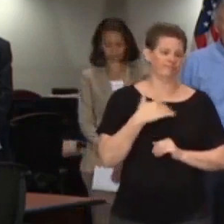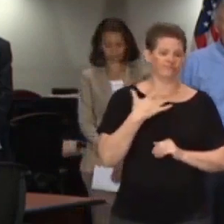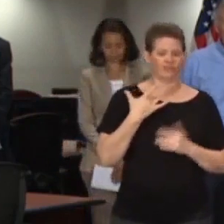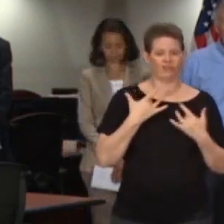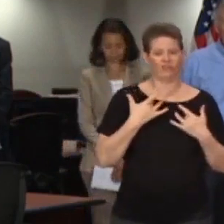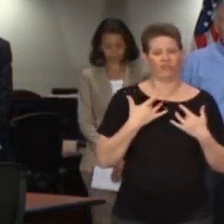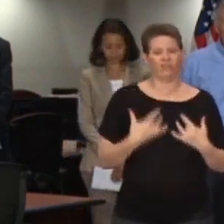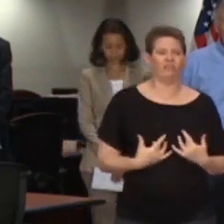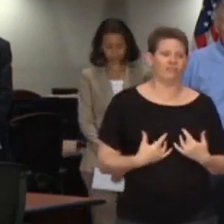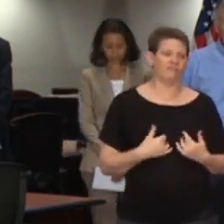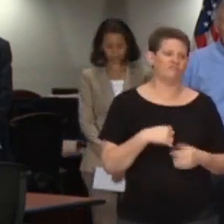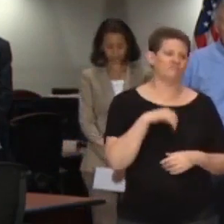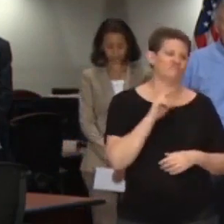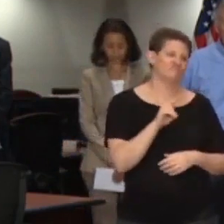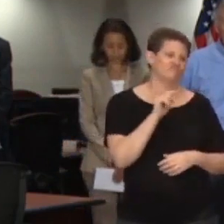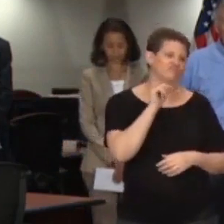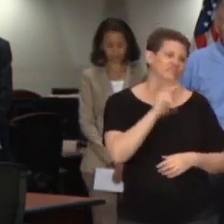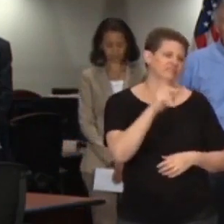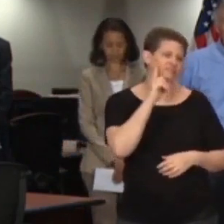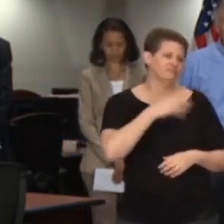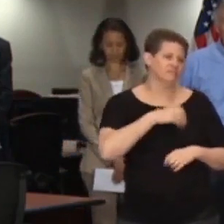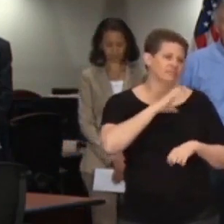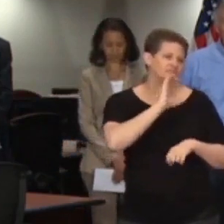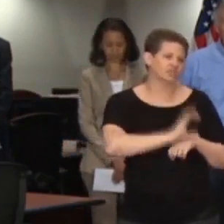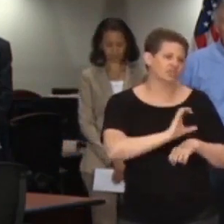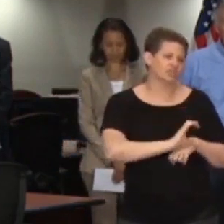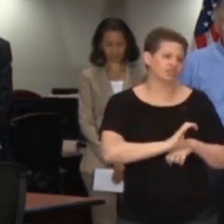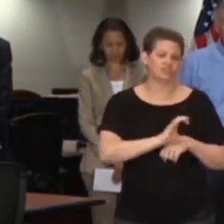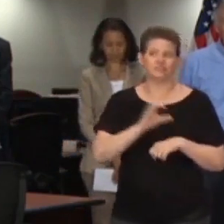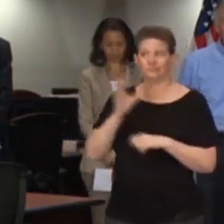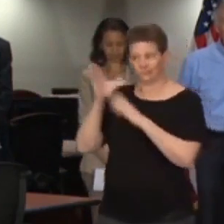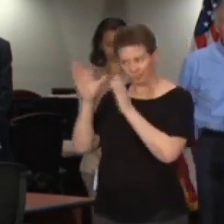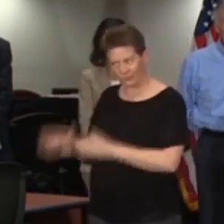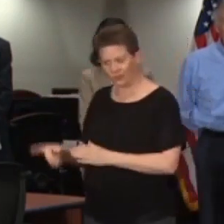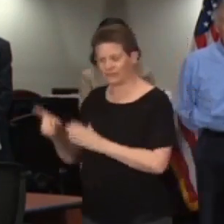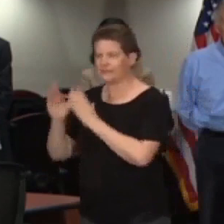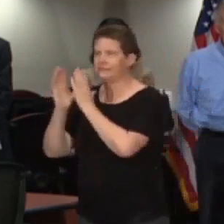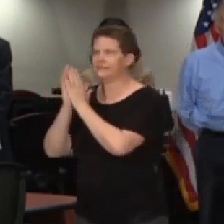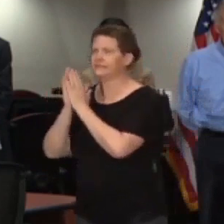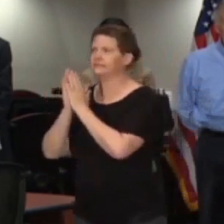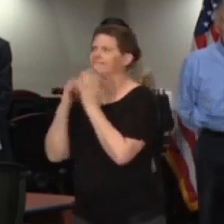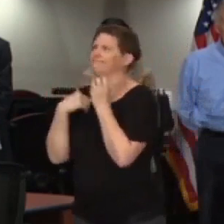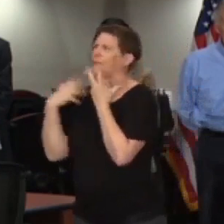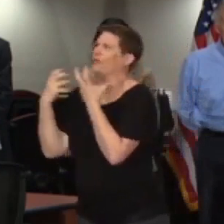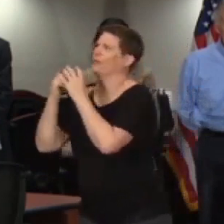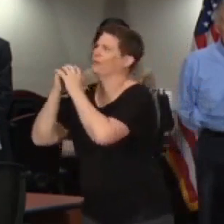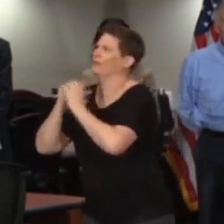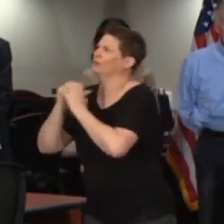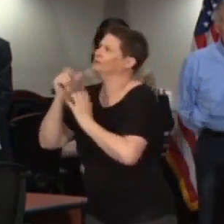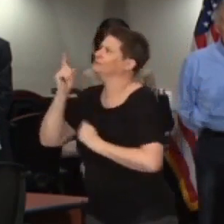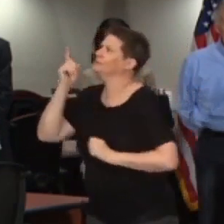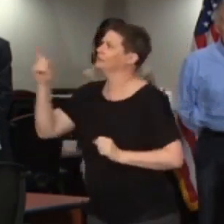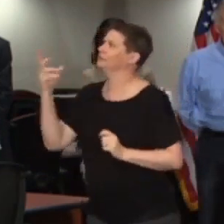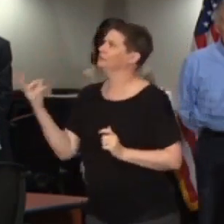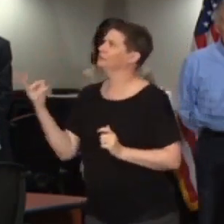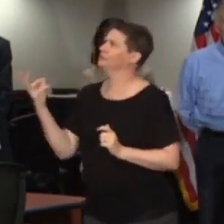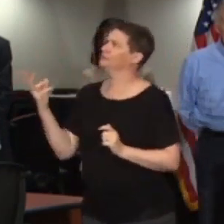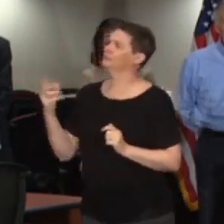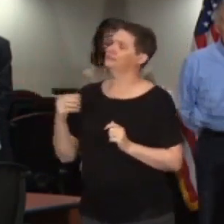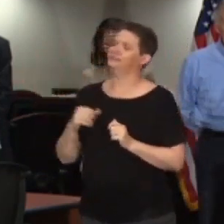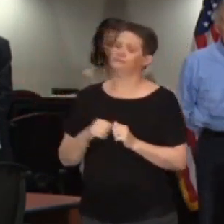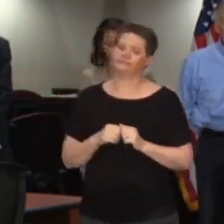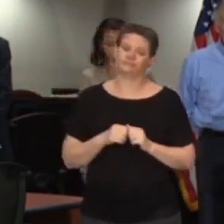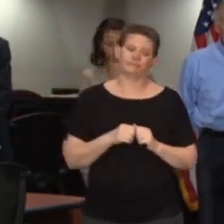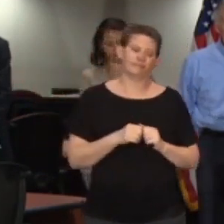watch their religious service online, there's a person praying for the opportunity to freely worship. For everyone